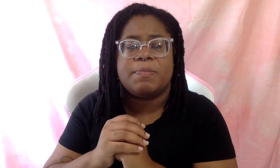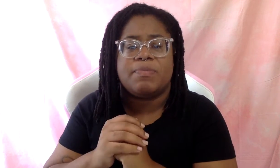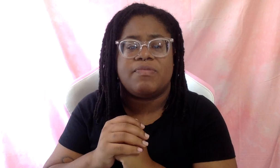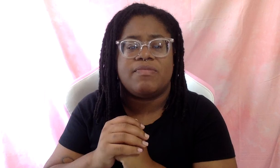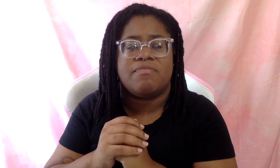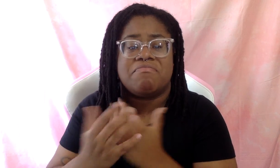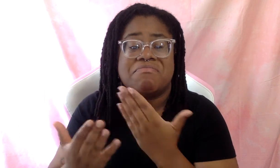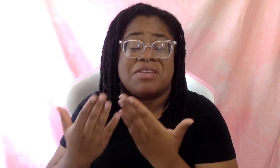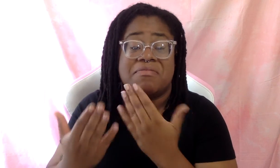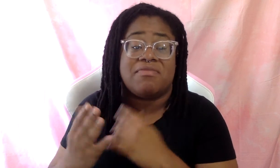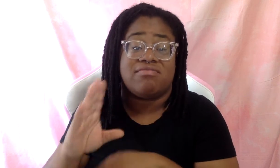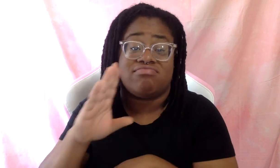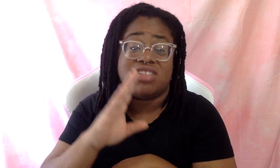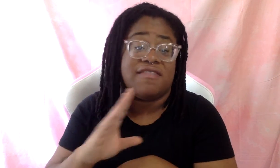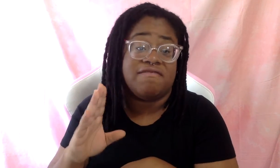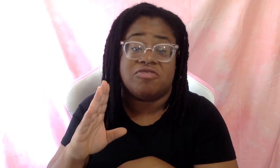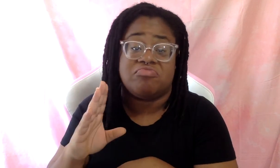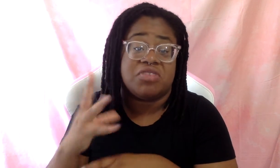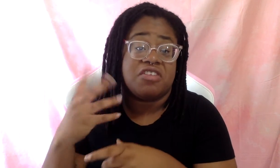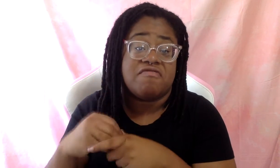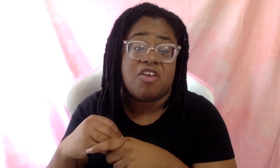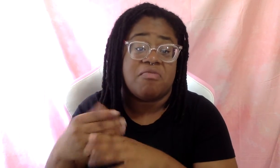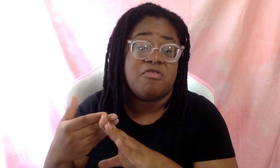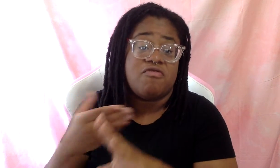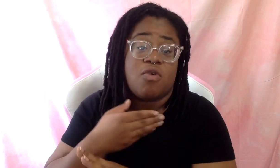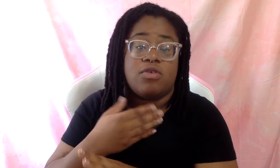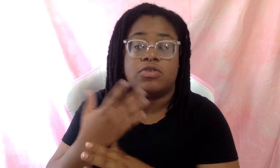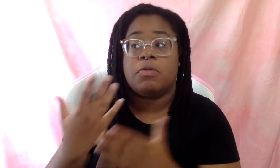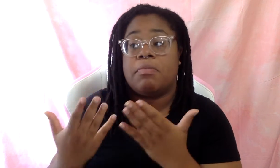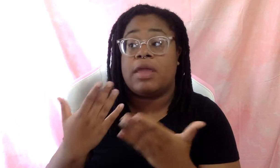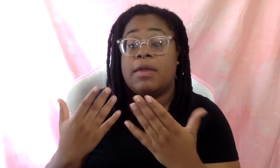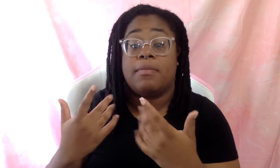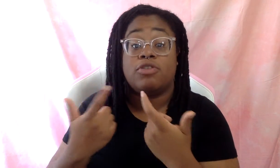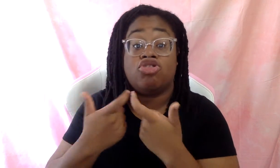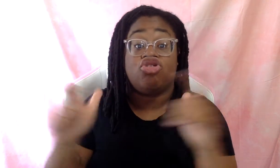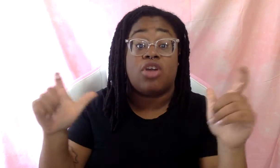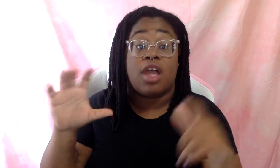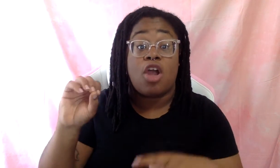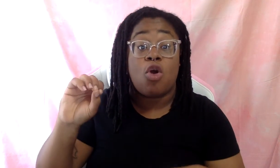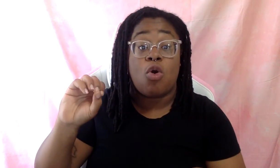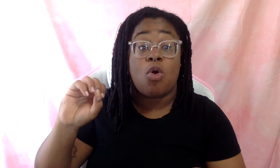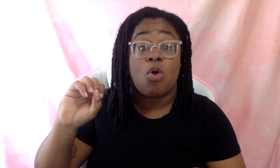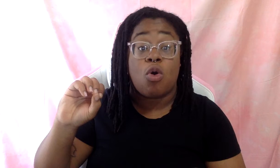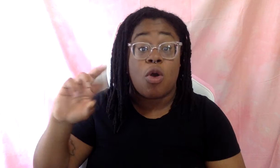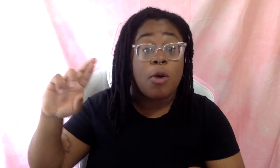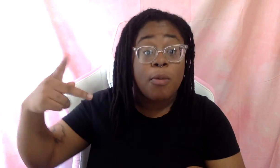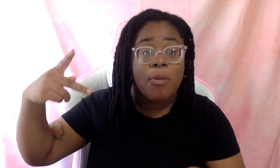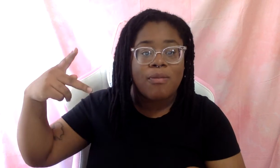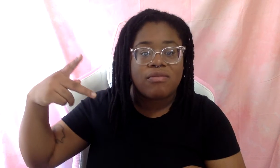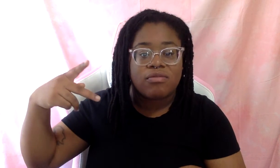may not have ever been involved, right? So if we're talking about a giant corporation, have you talked to the cleaning staff